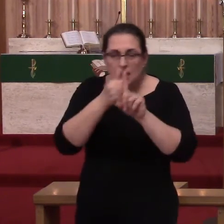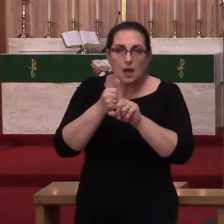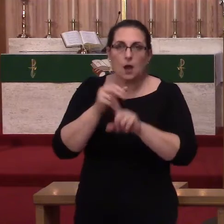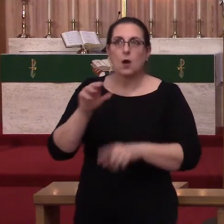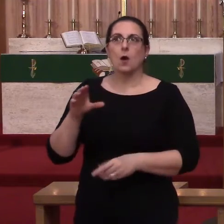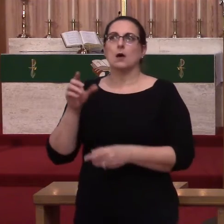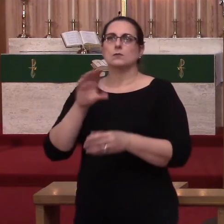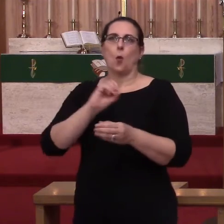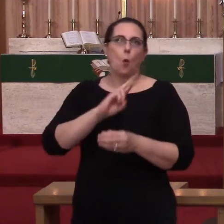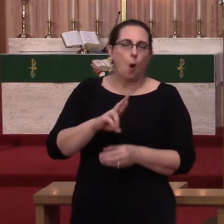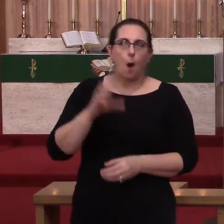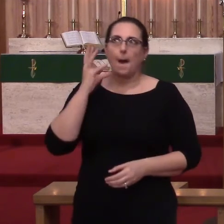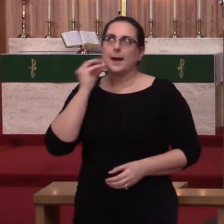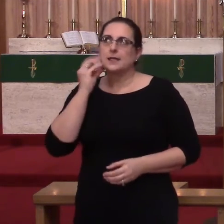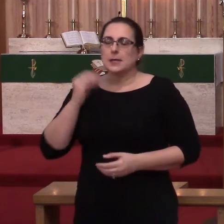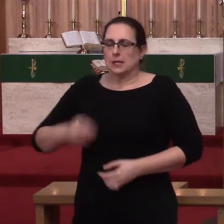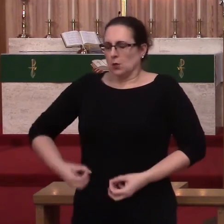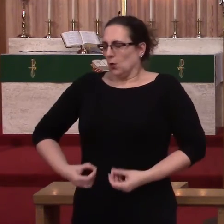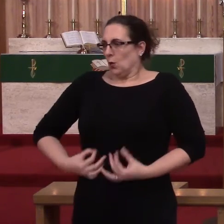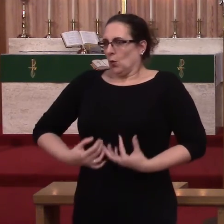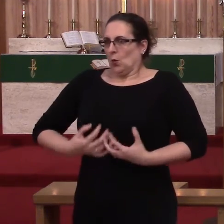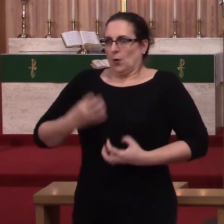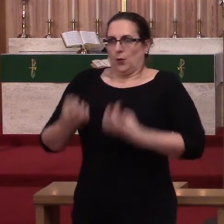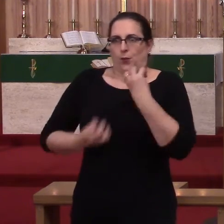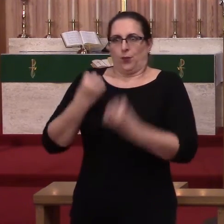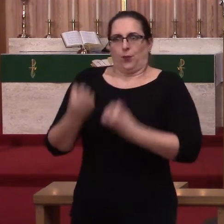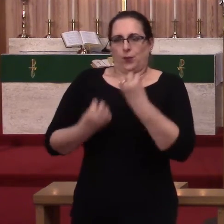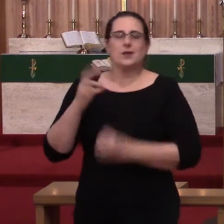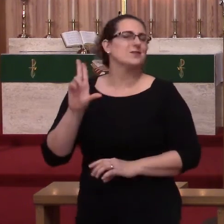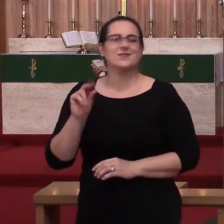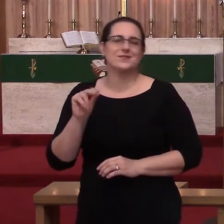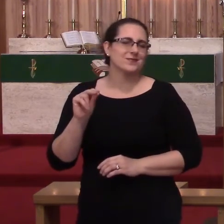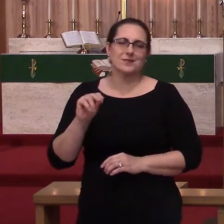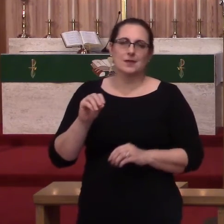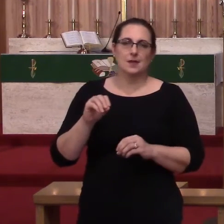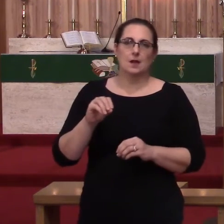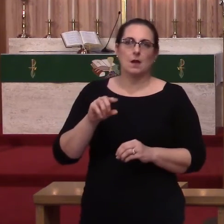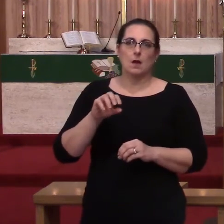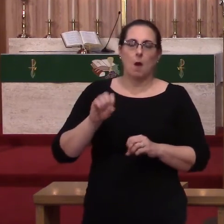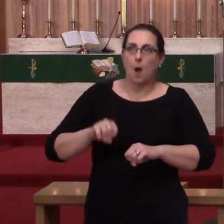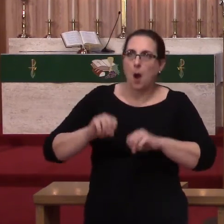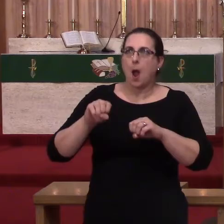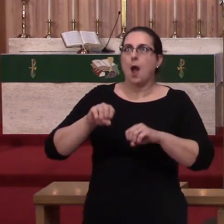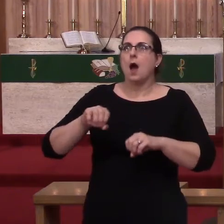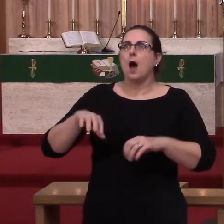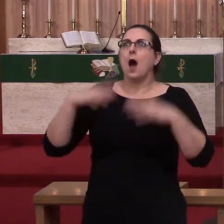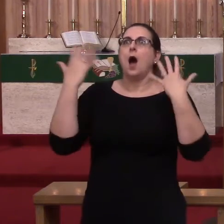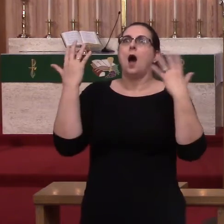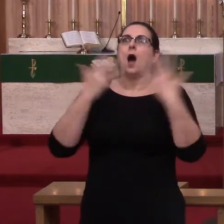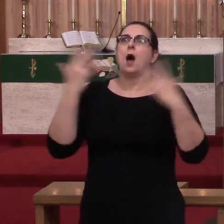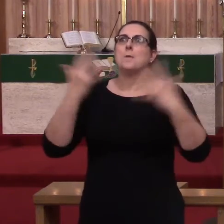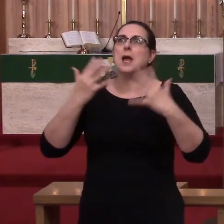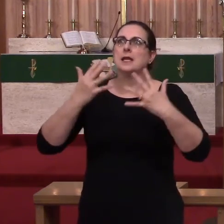that moves you. Or, some magic revelation where the Spirit comes and talks to you.